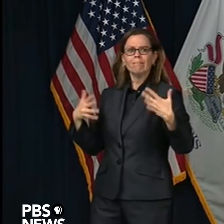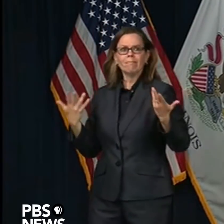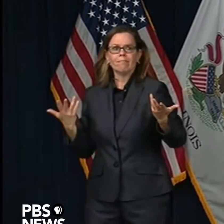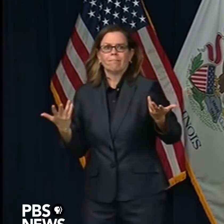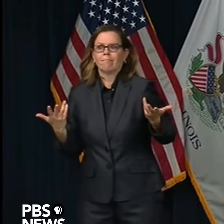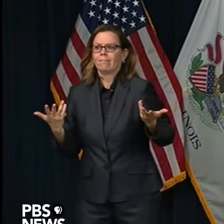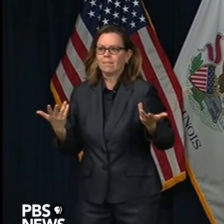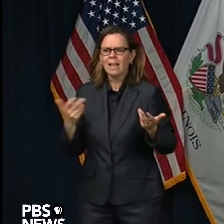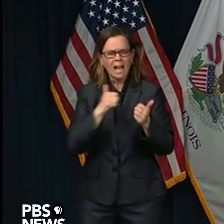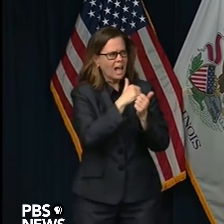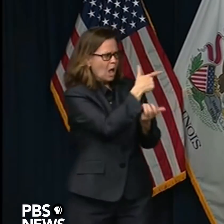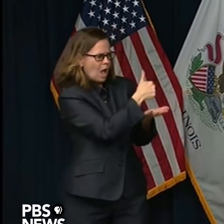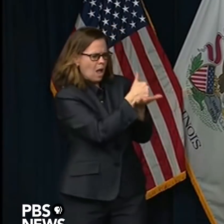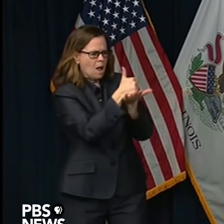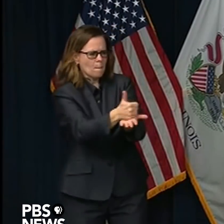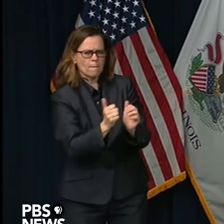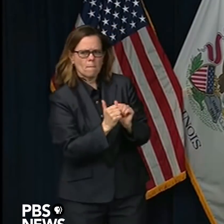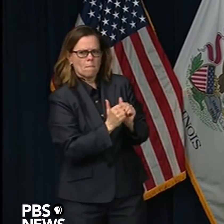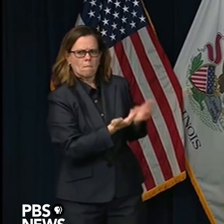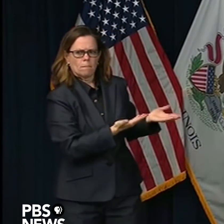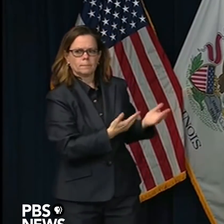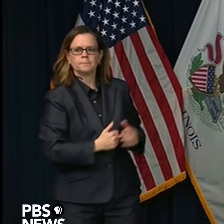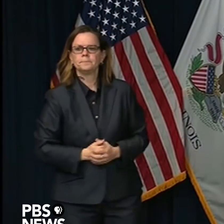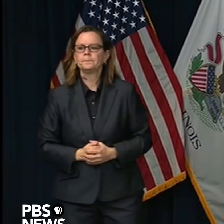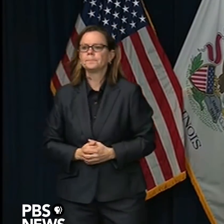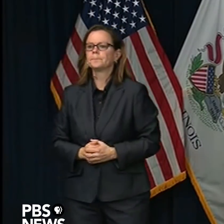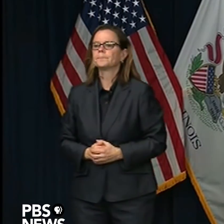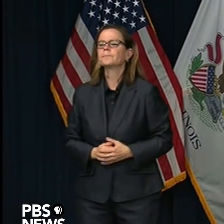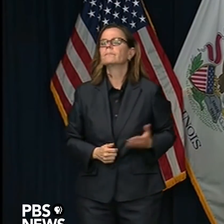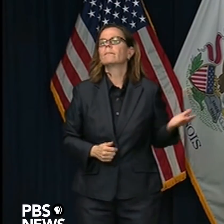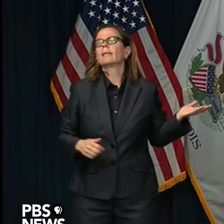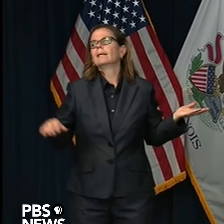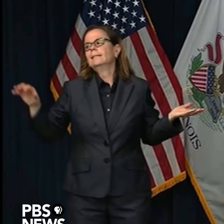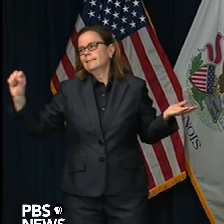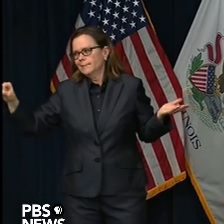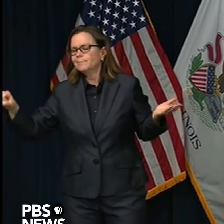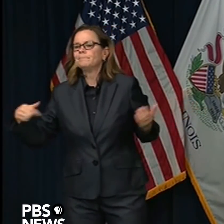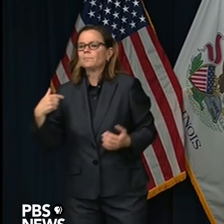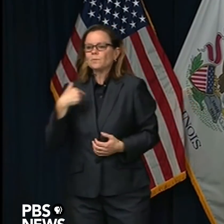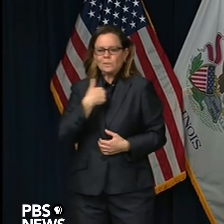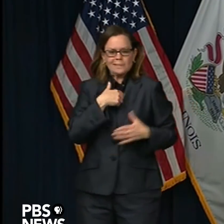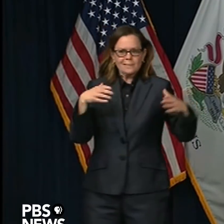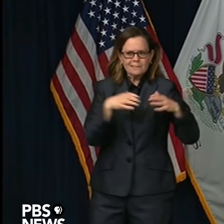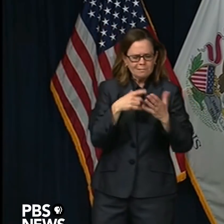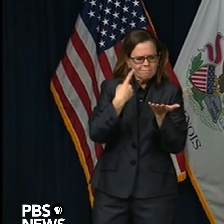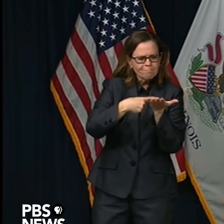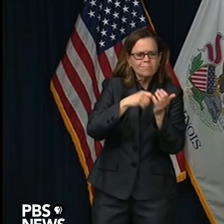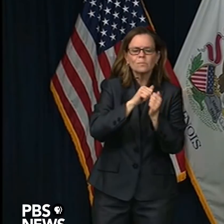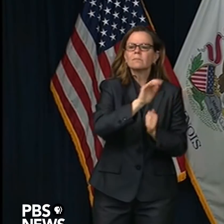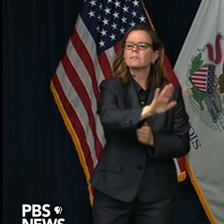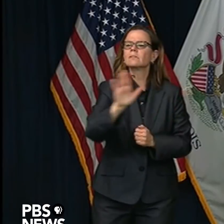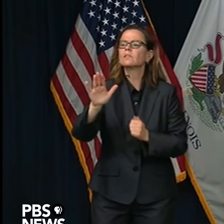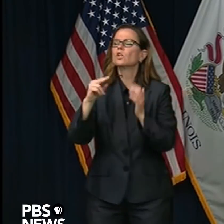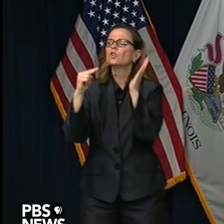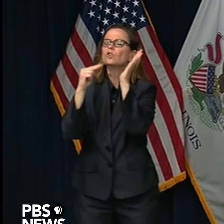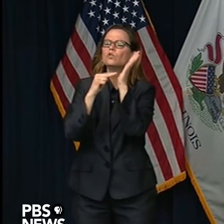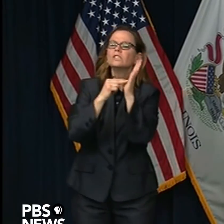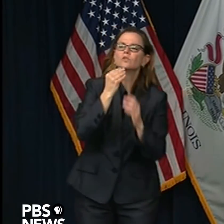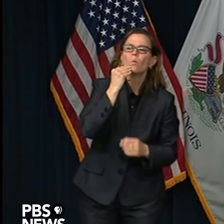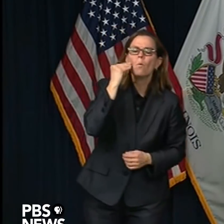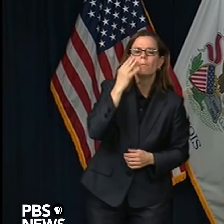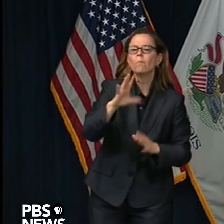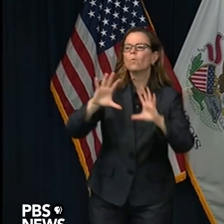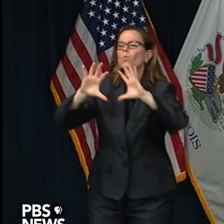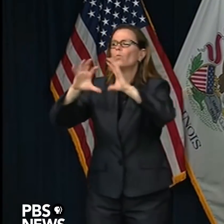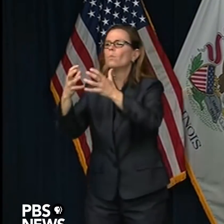but I just want to say that congregate settings, we've talked about this a lot, are very, very difficult ones, but